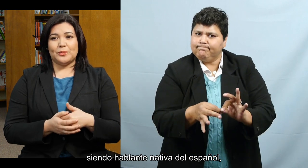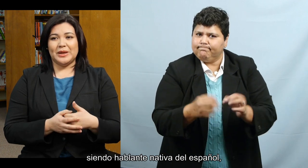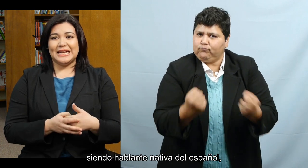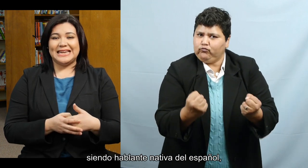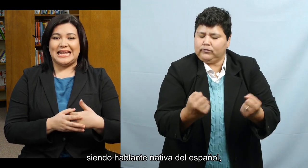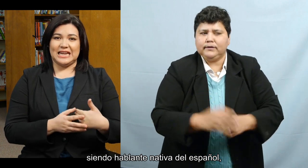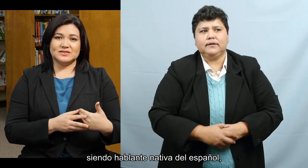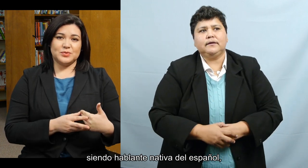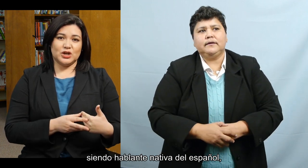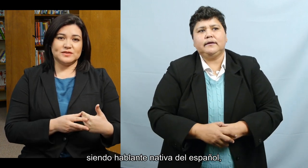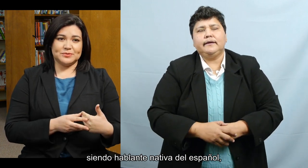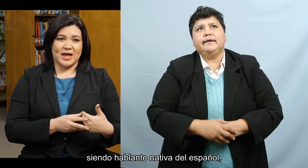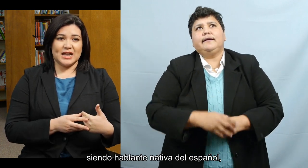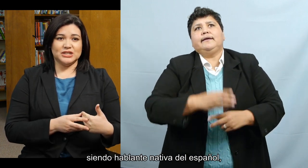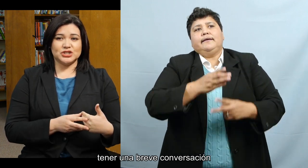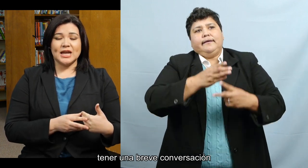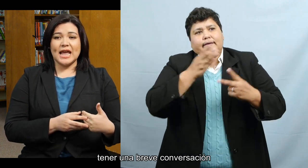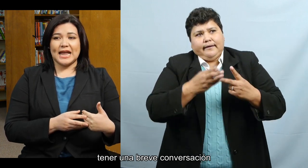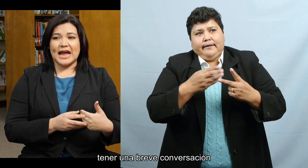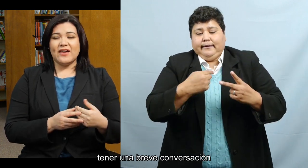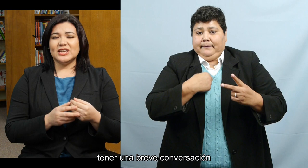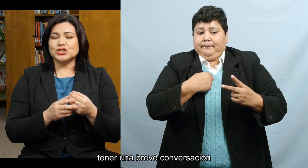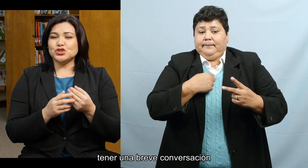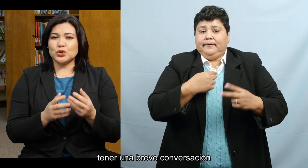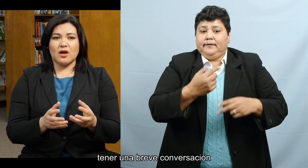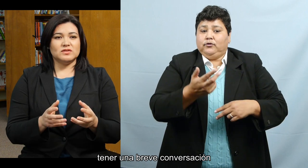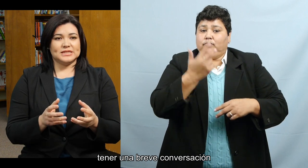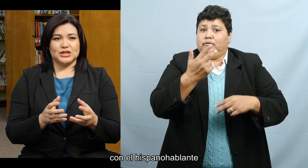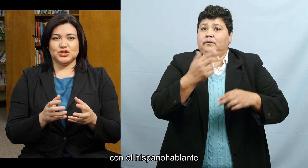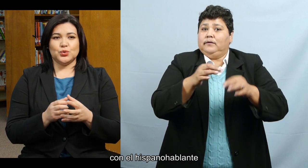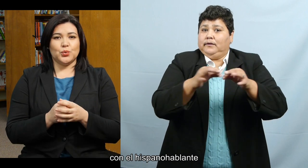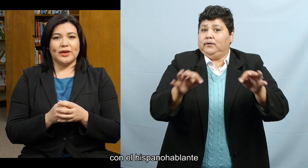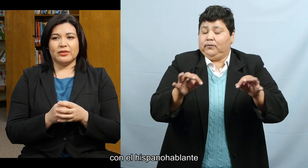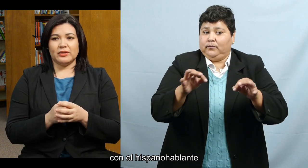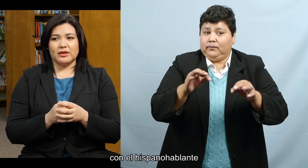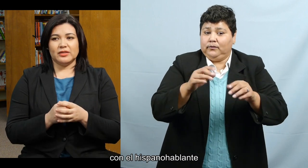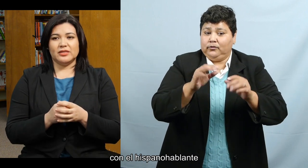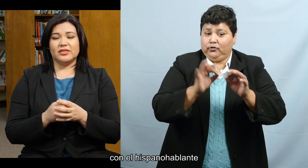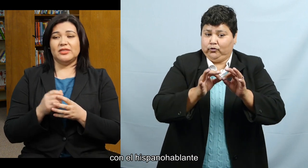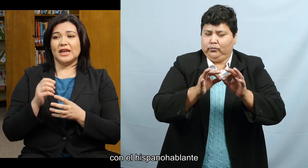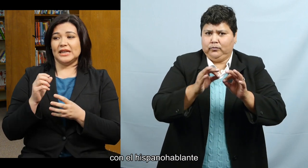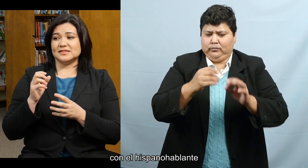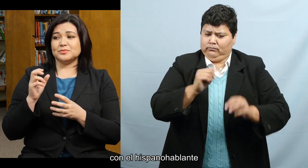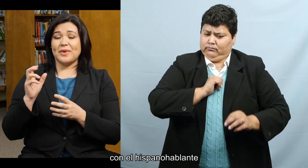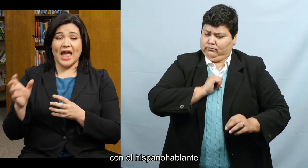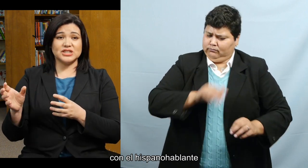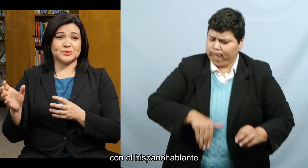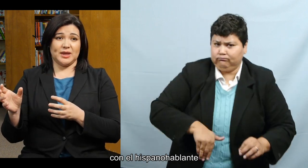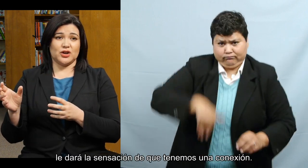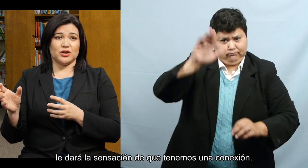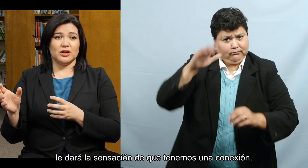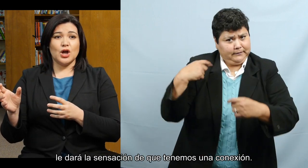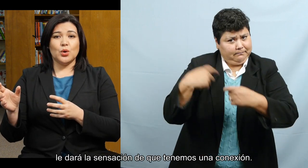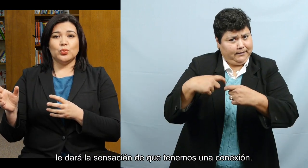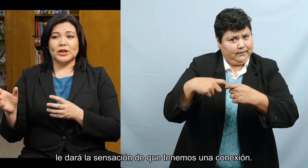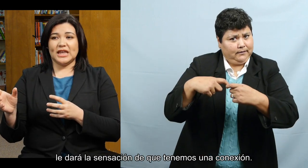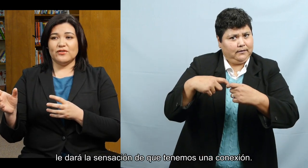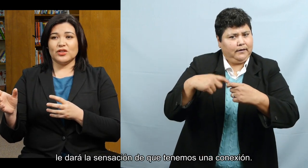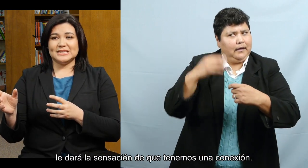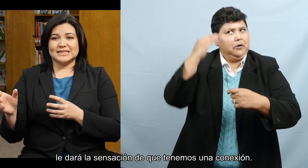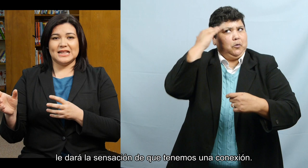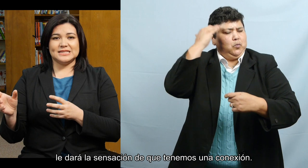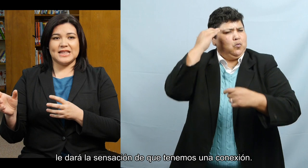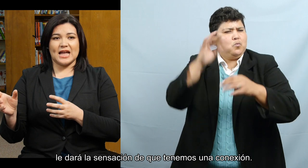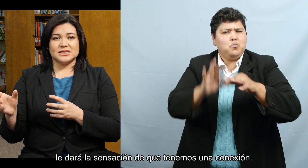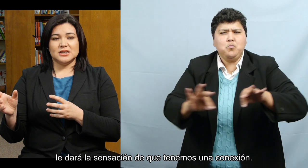interpreter, being a native speaker of Spanish and having a short conversation with the Spanish speaker will